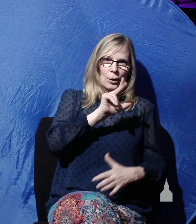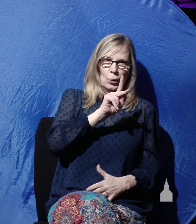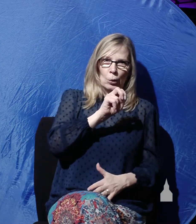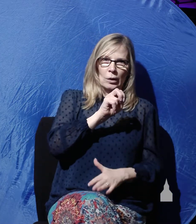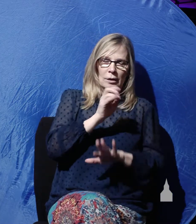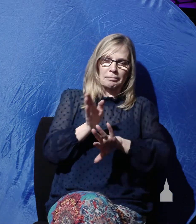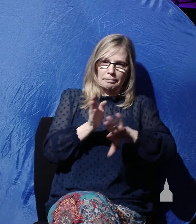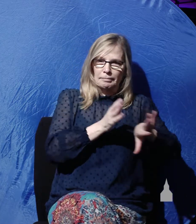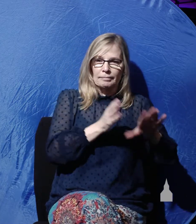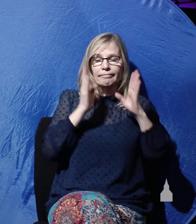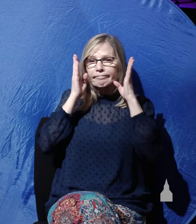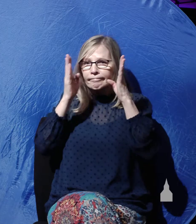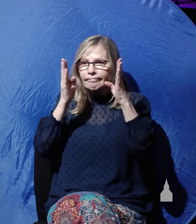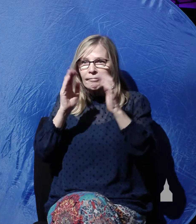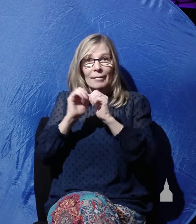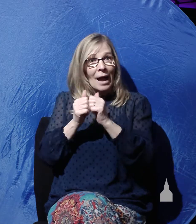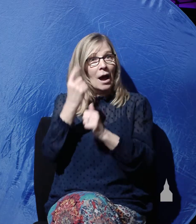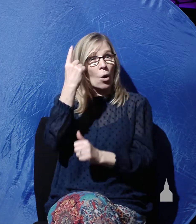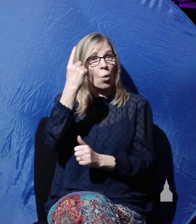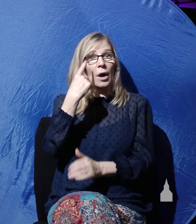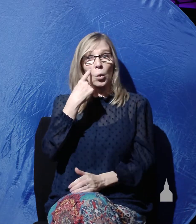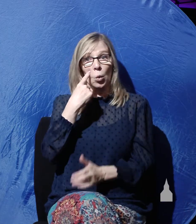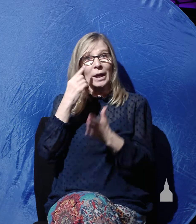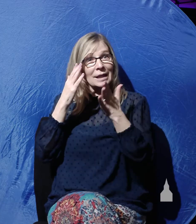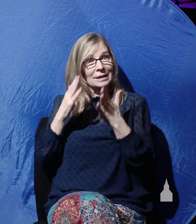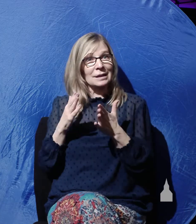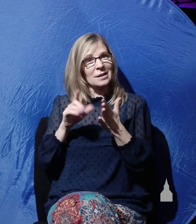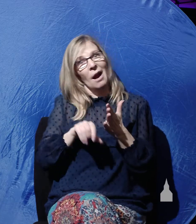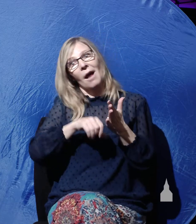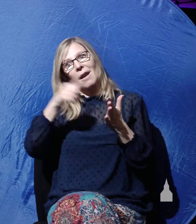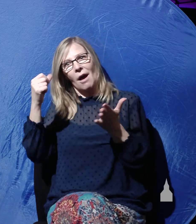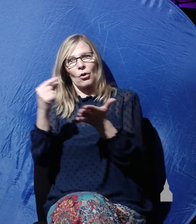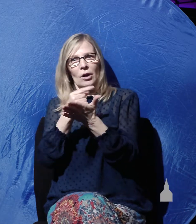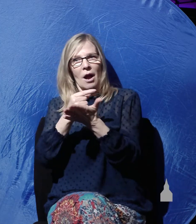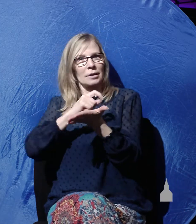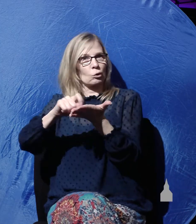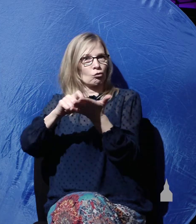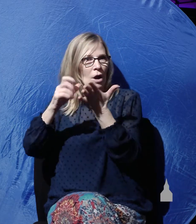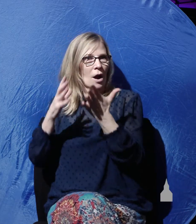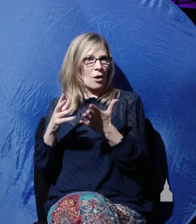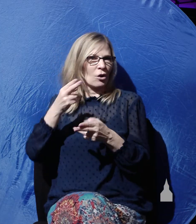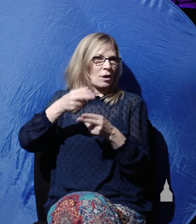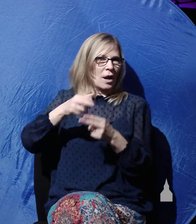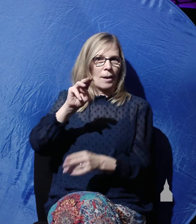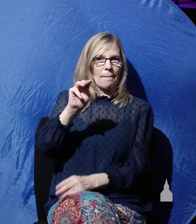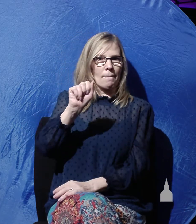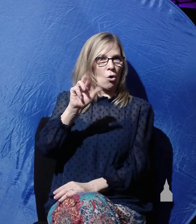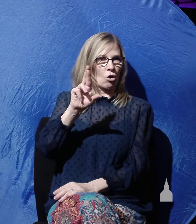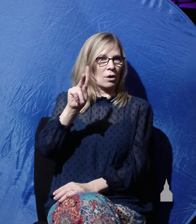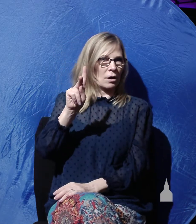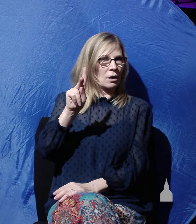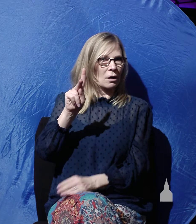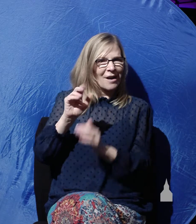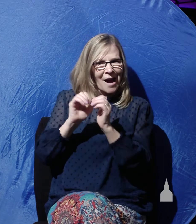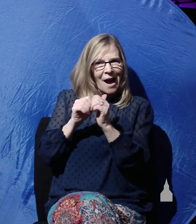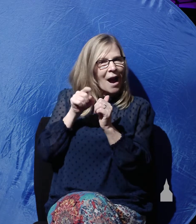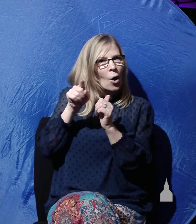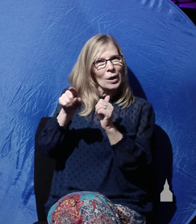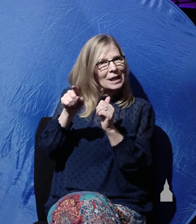to look at the way one of these witnesses, another Gospel writer by the name of Mark, how he gives his account